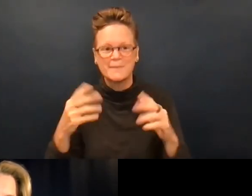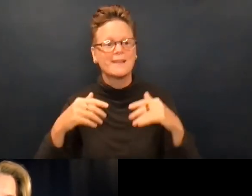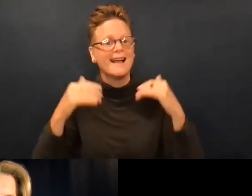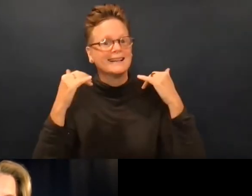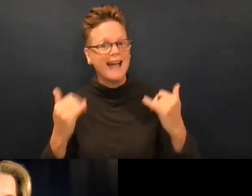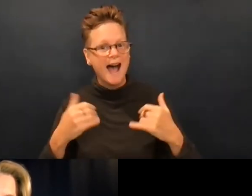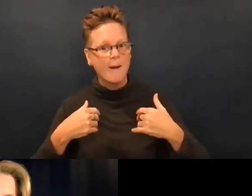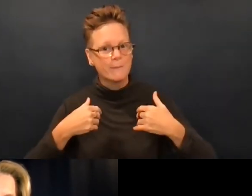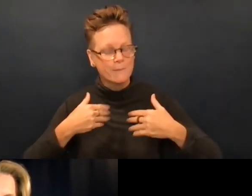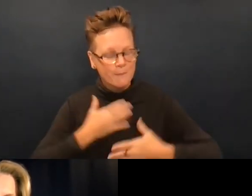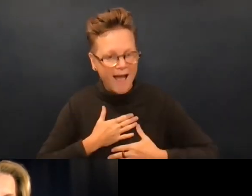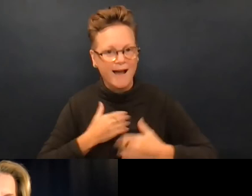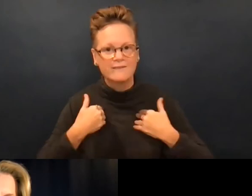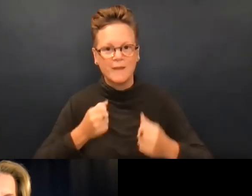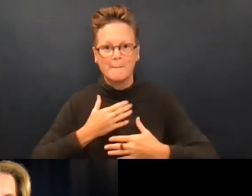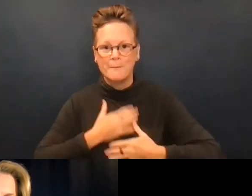Okay.